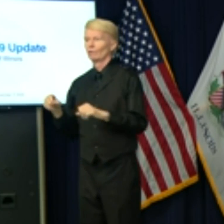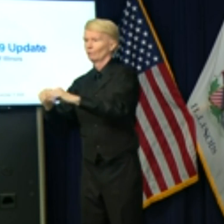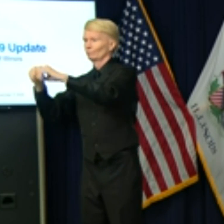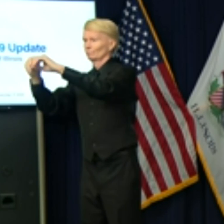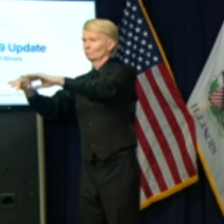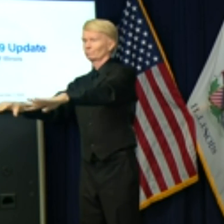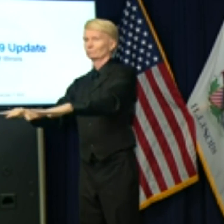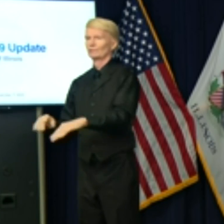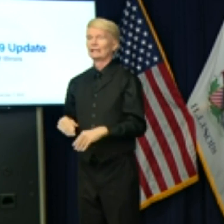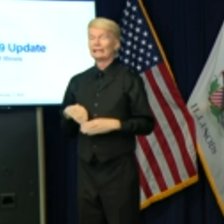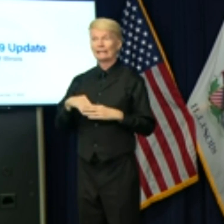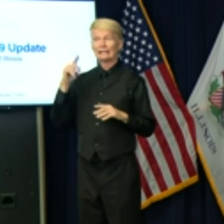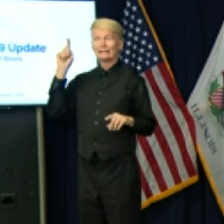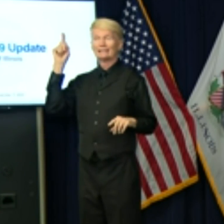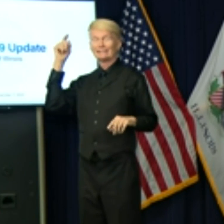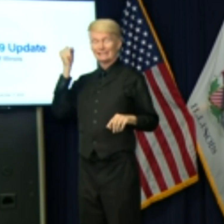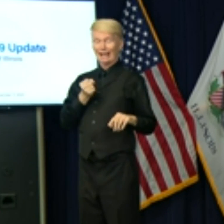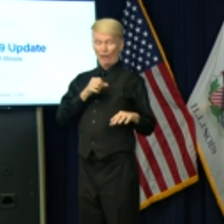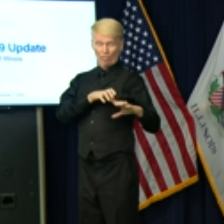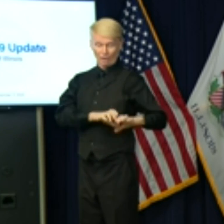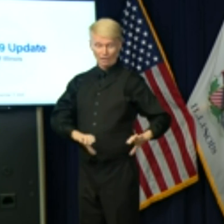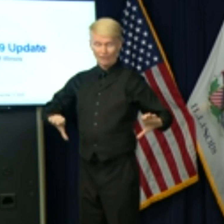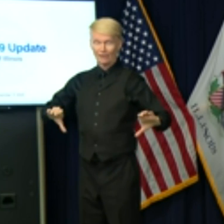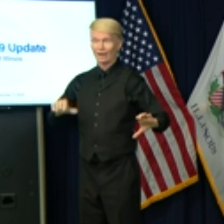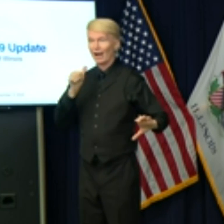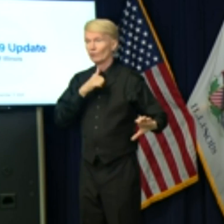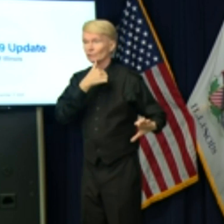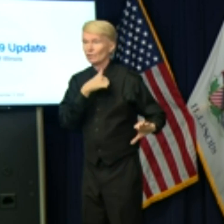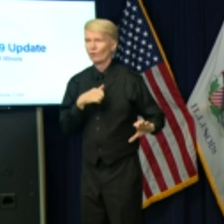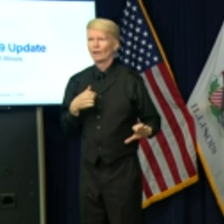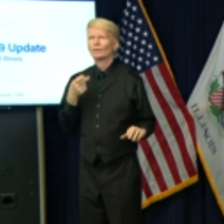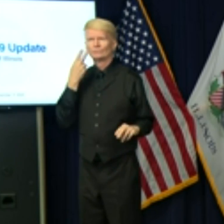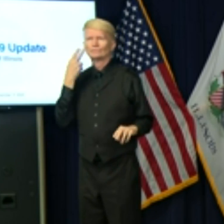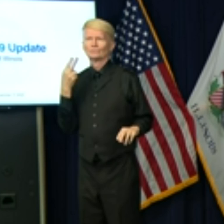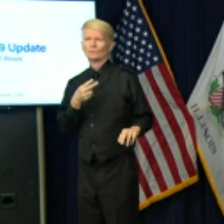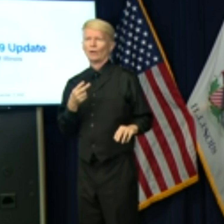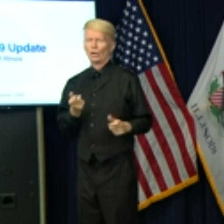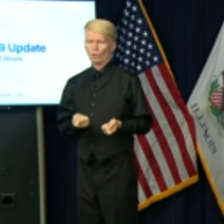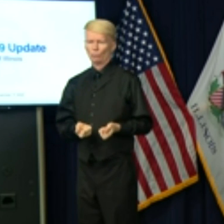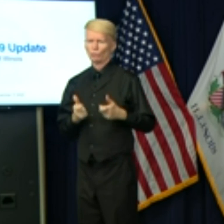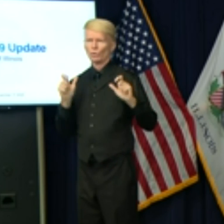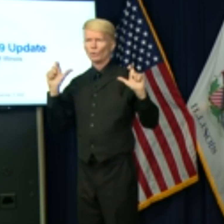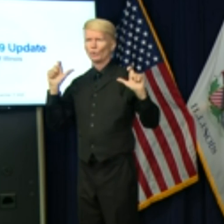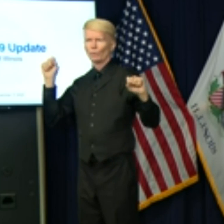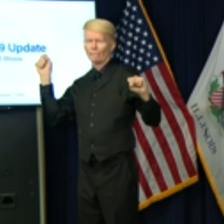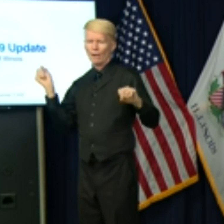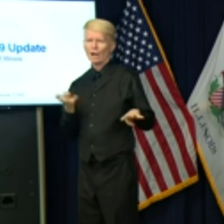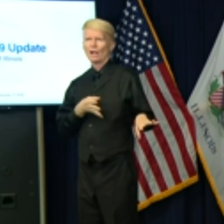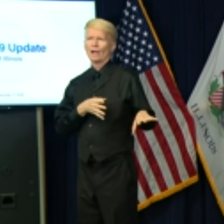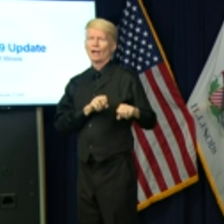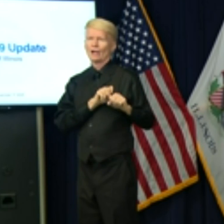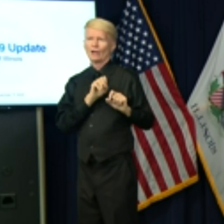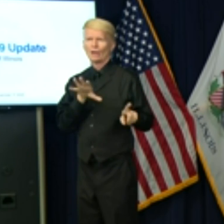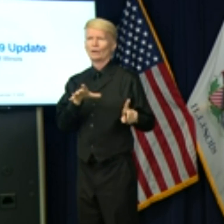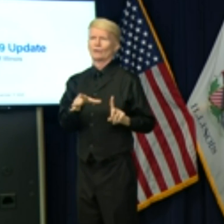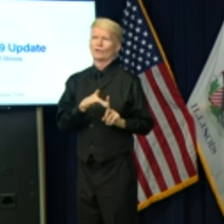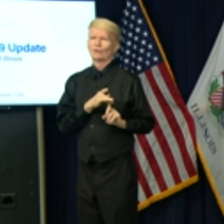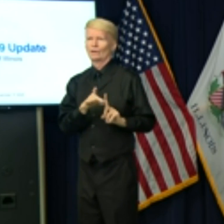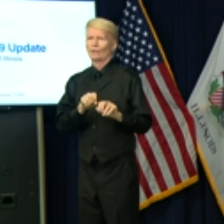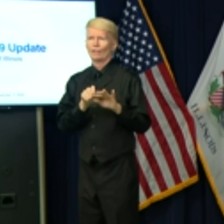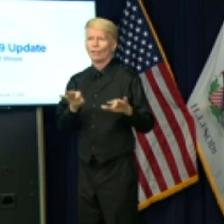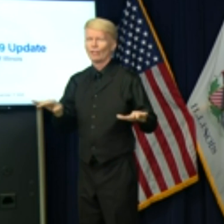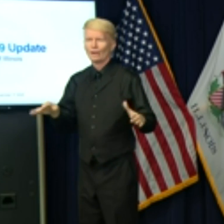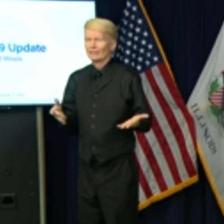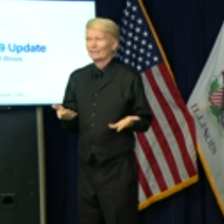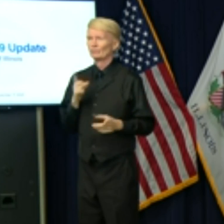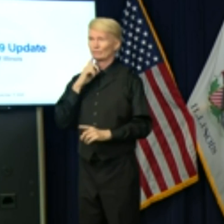You know, you saw the sunbelt this summer. There was a tremendous wave that hit the sunbelt. Nobody knows exactly. So whatever